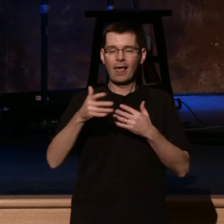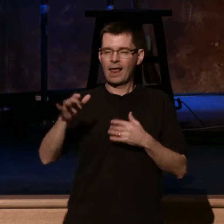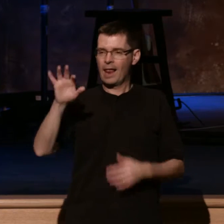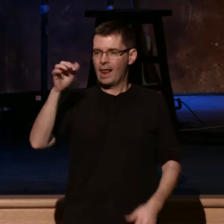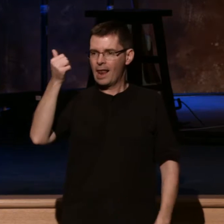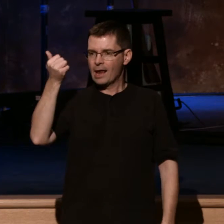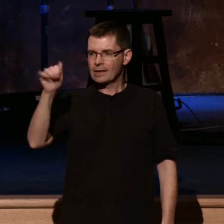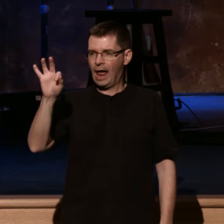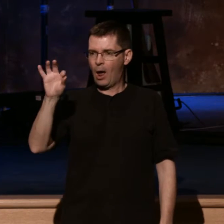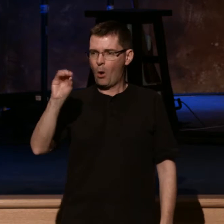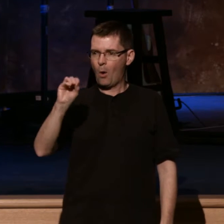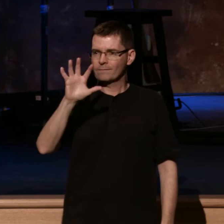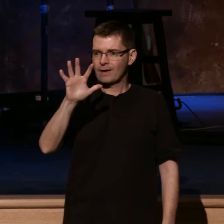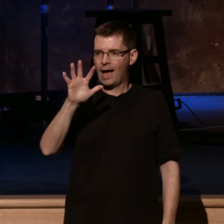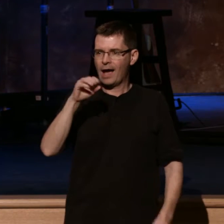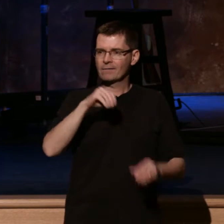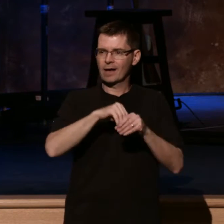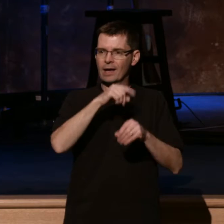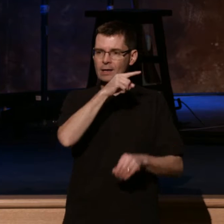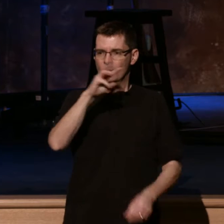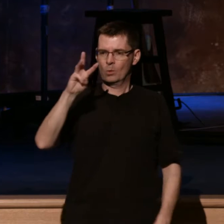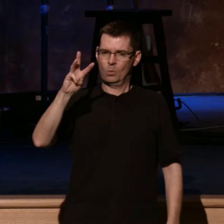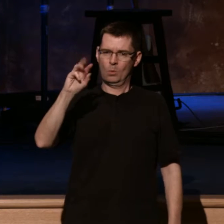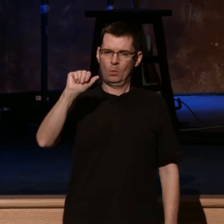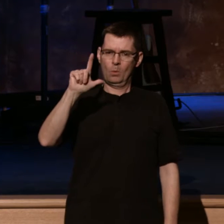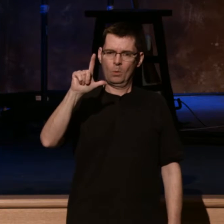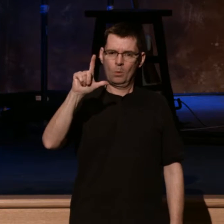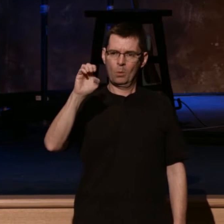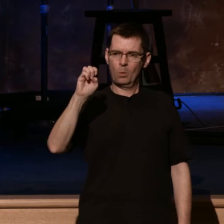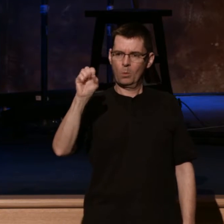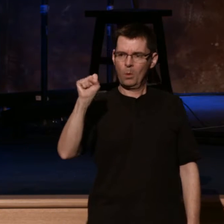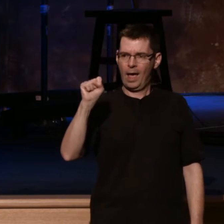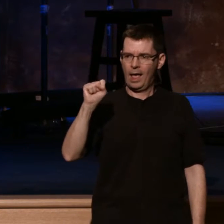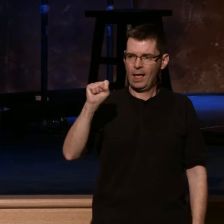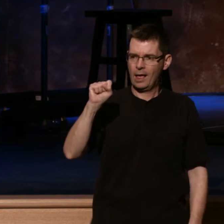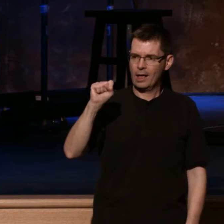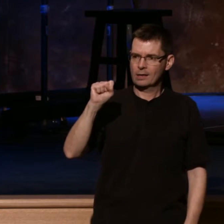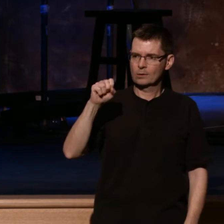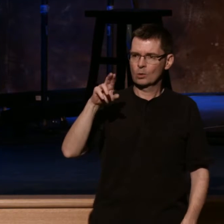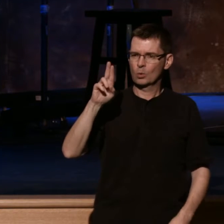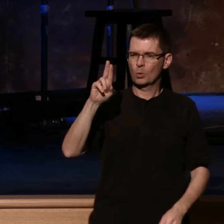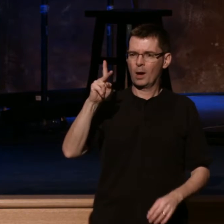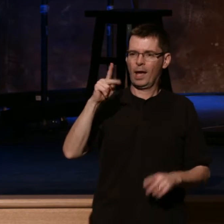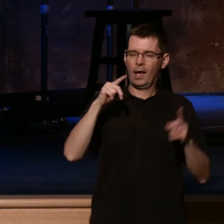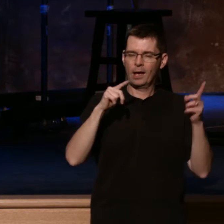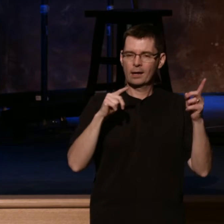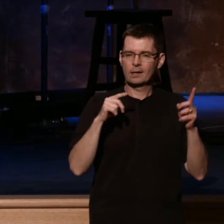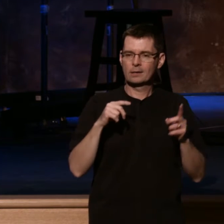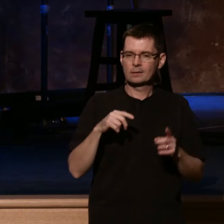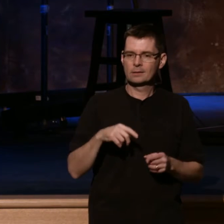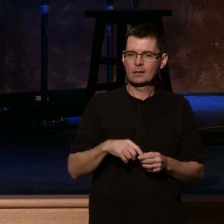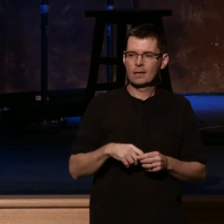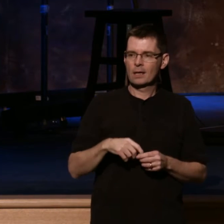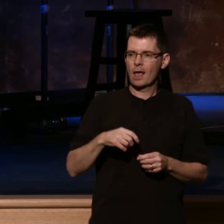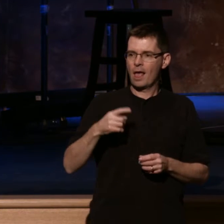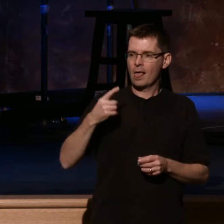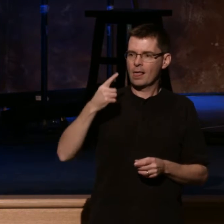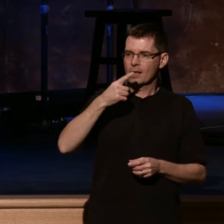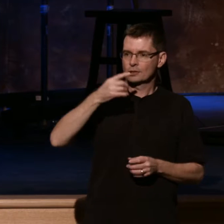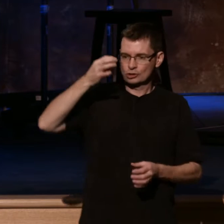Revival started in Wales. It was so powerful that the judges in Wales were presented with white gloves. They had